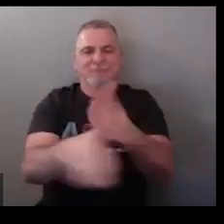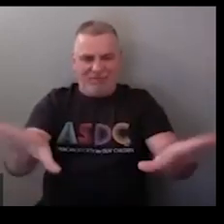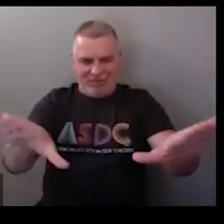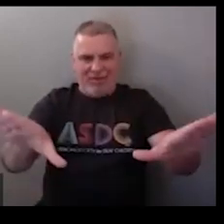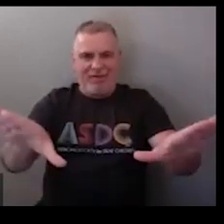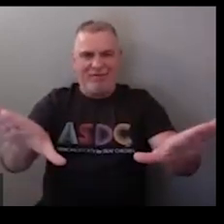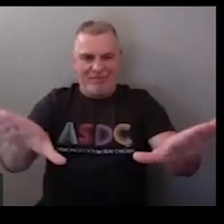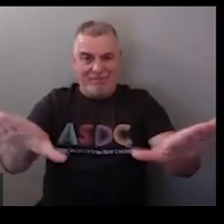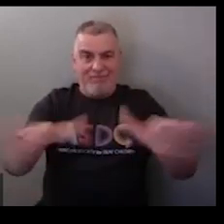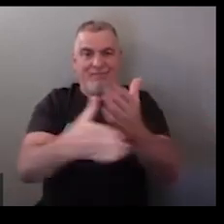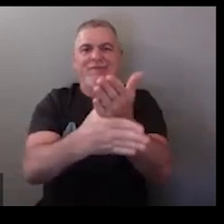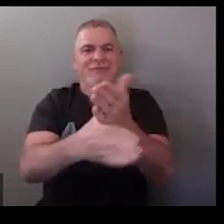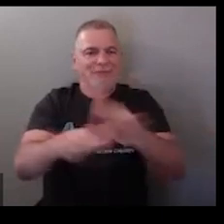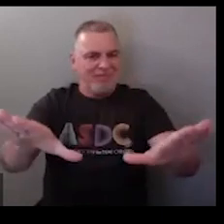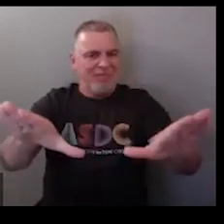so divide